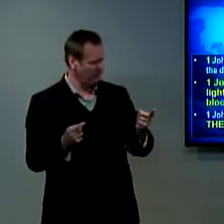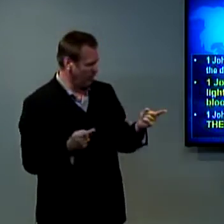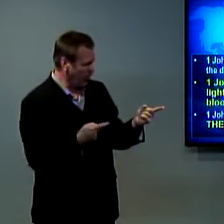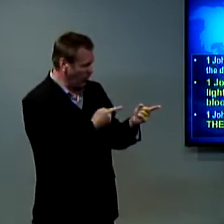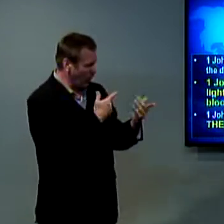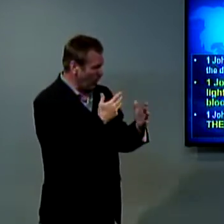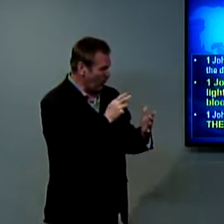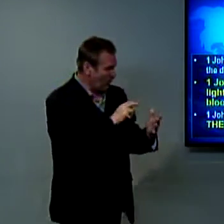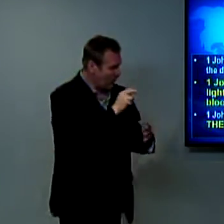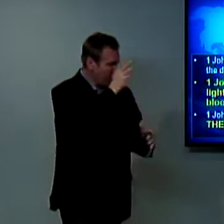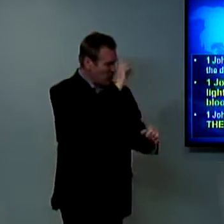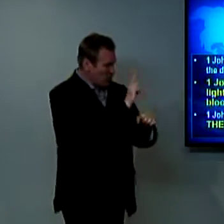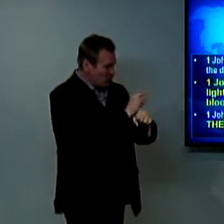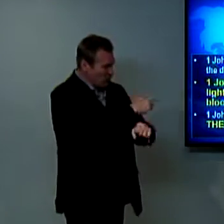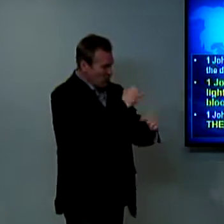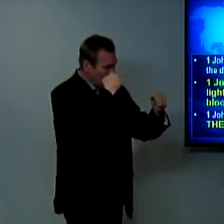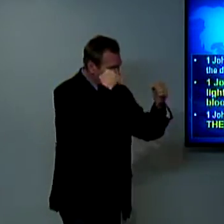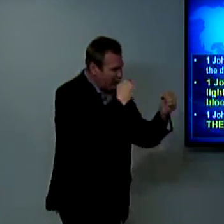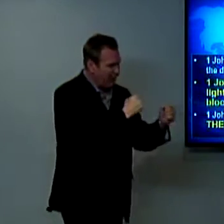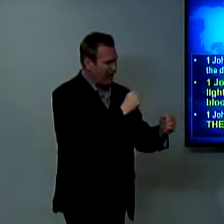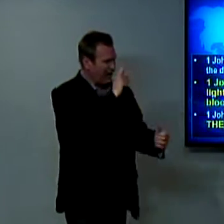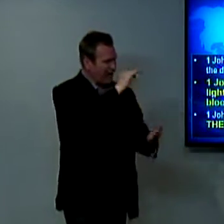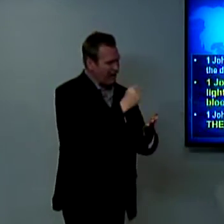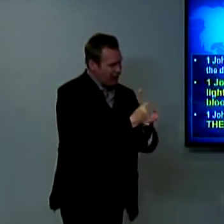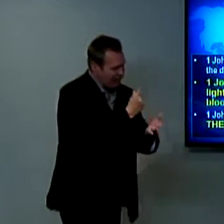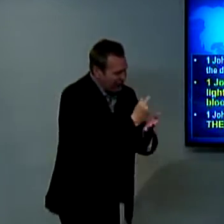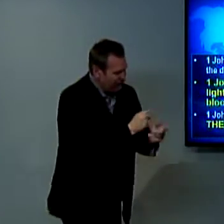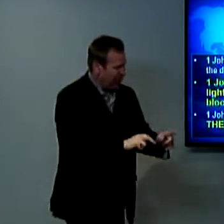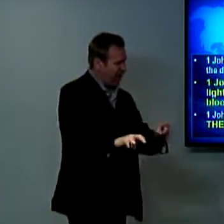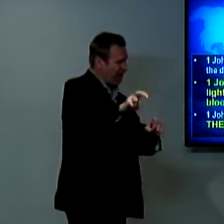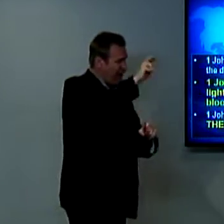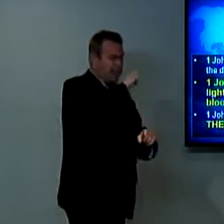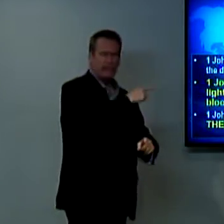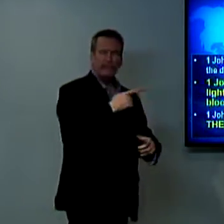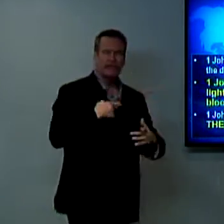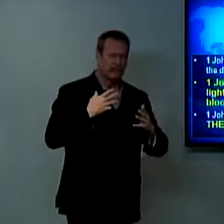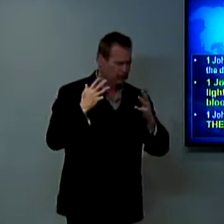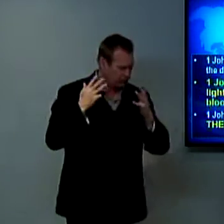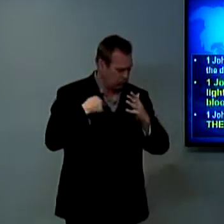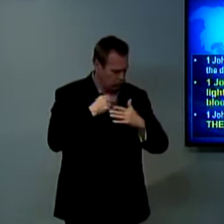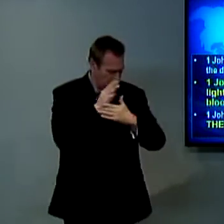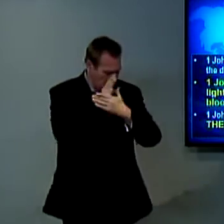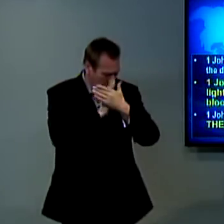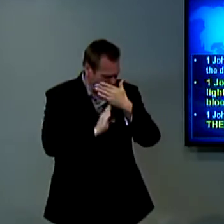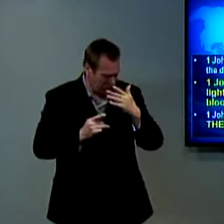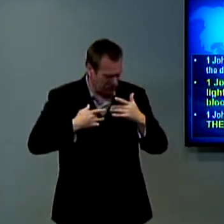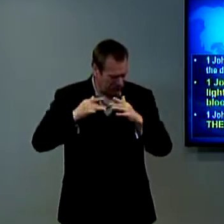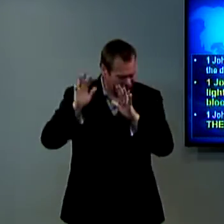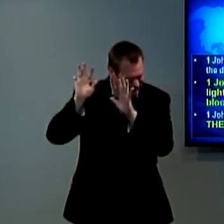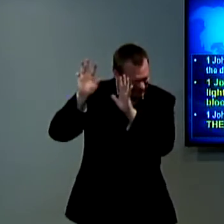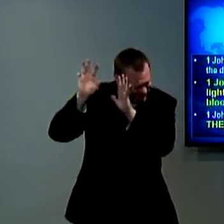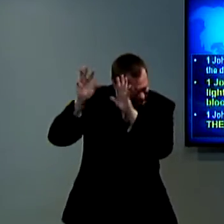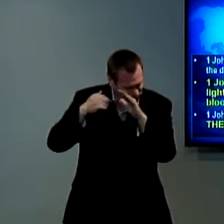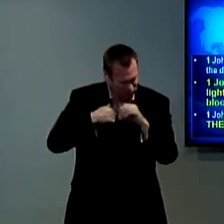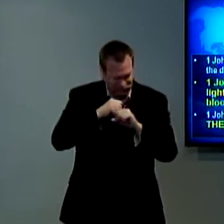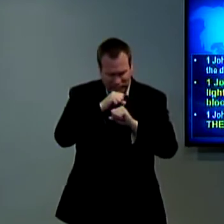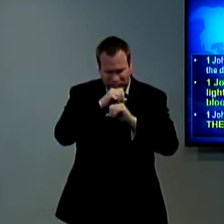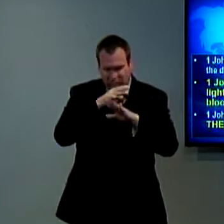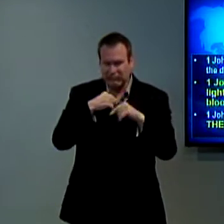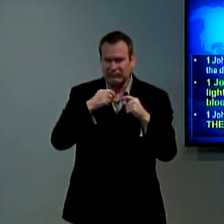of sinners. But he was greatly used of God to preach the gospel and travel the world. And he would say, no, no, no, I am